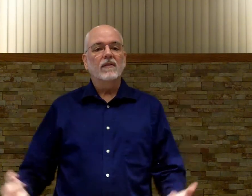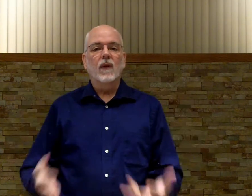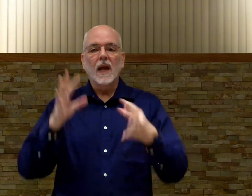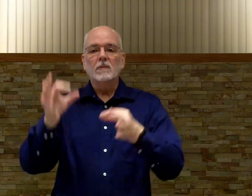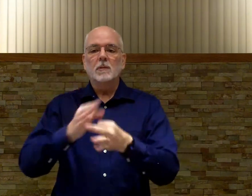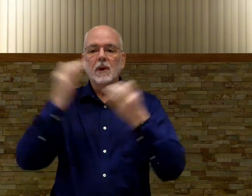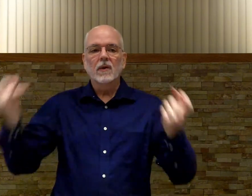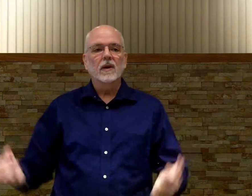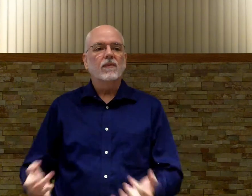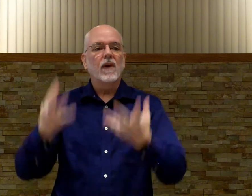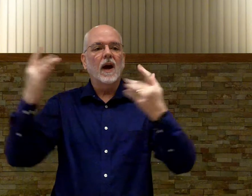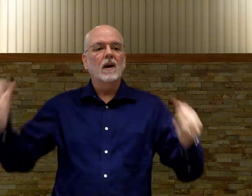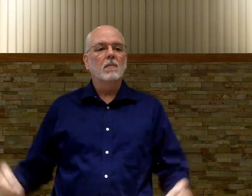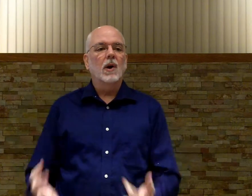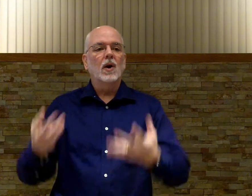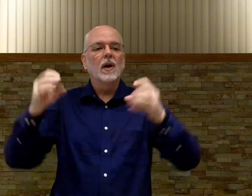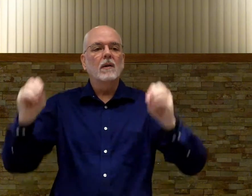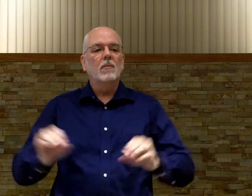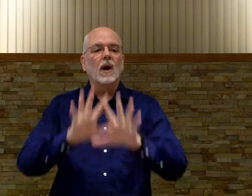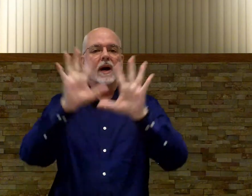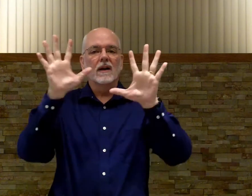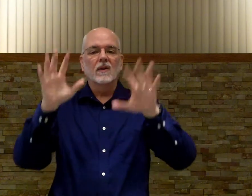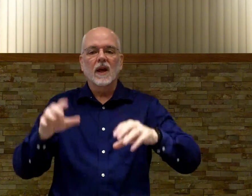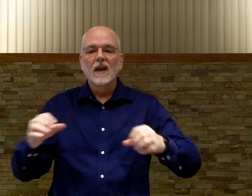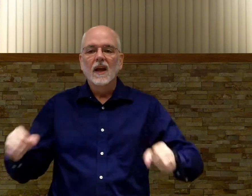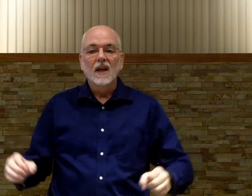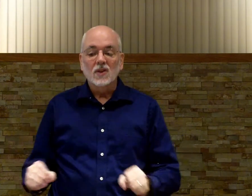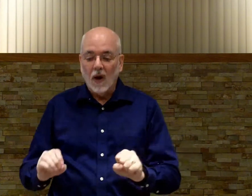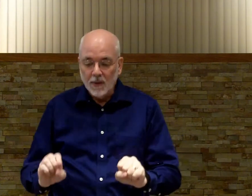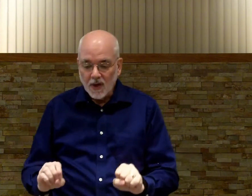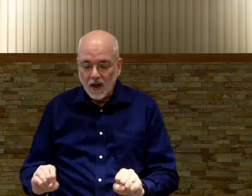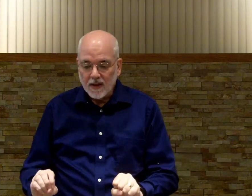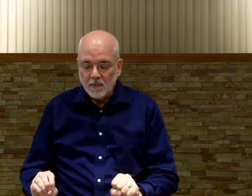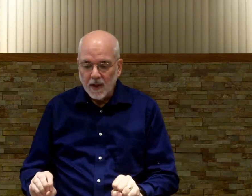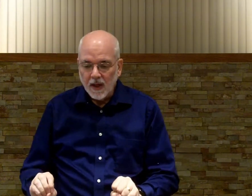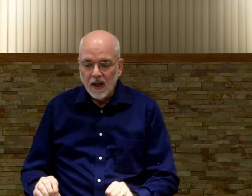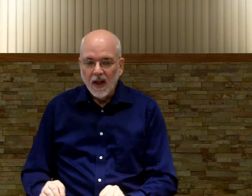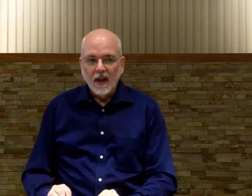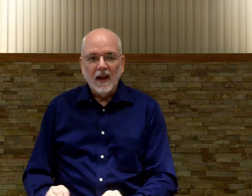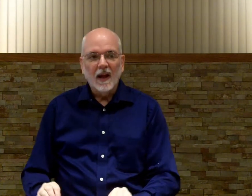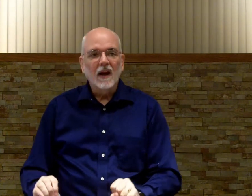flame spirit fire burning bright okay so i'm just going to let this be uh